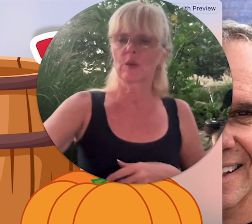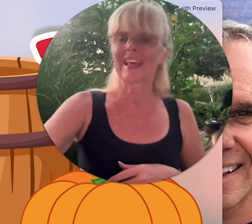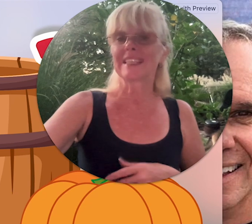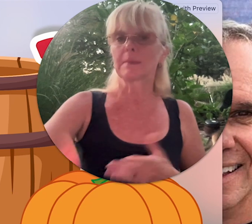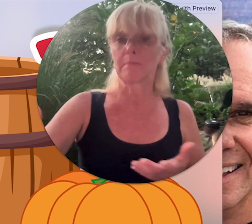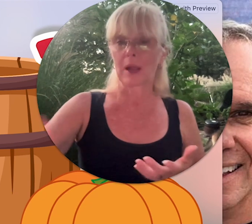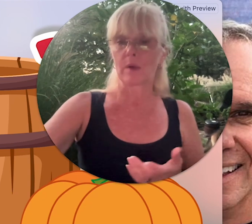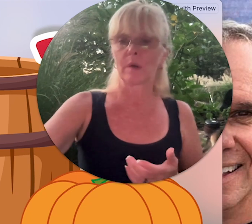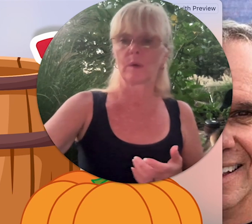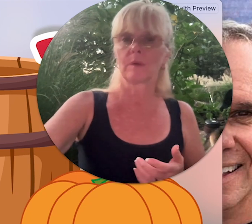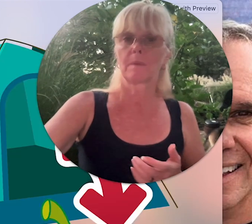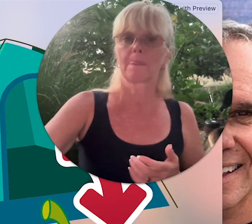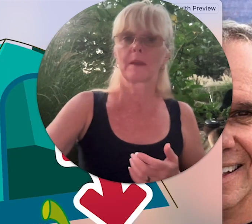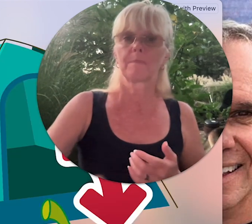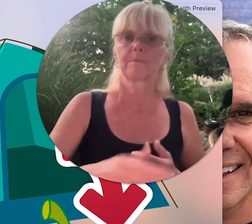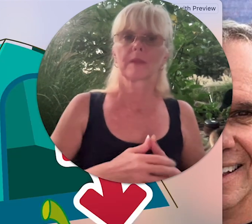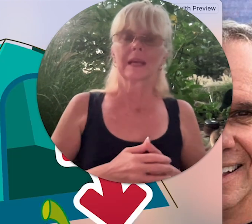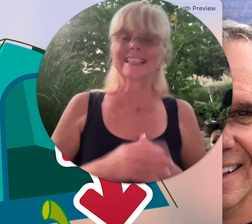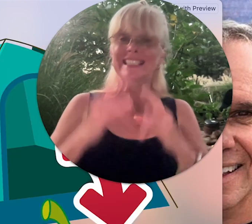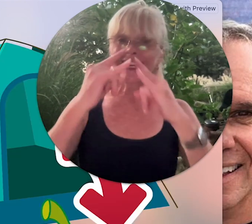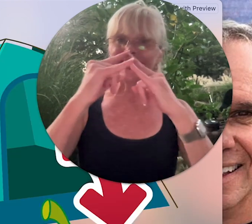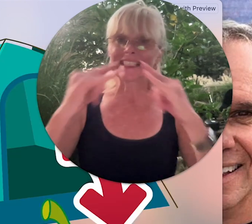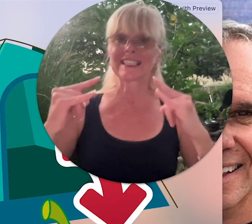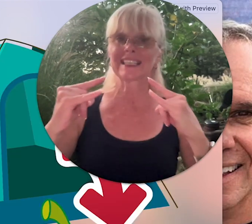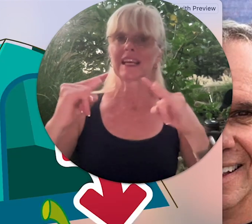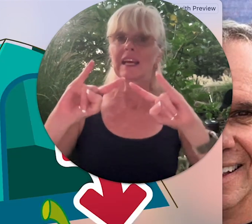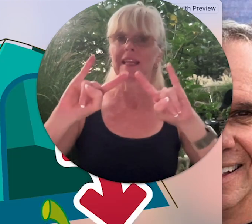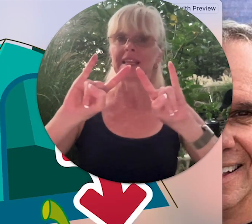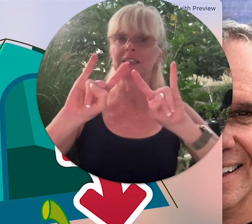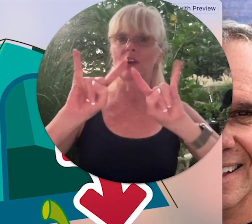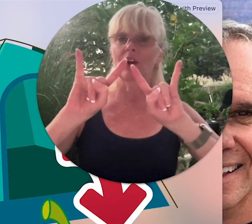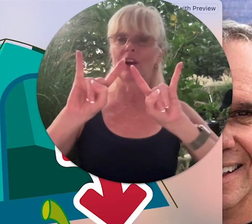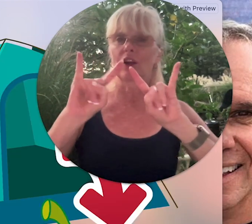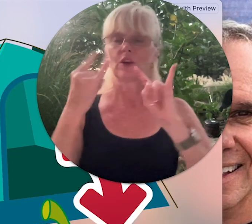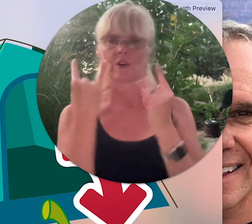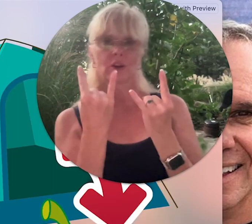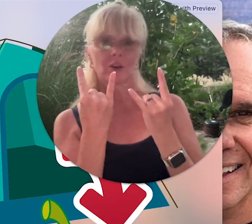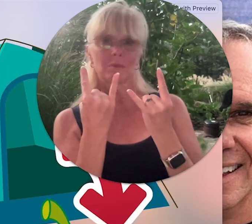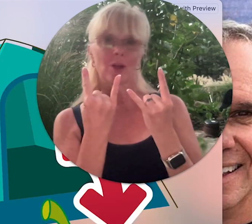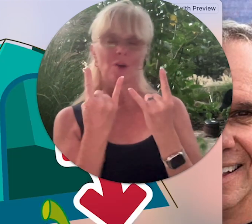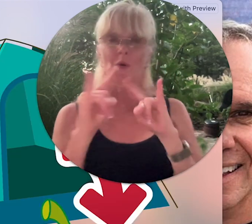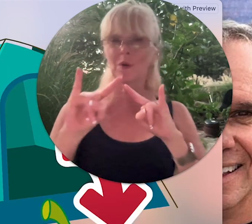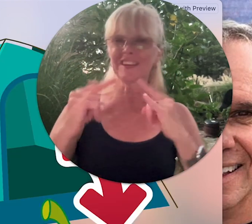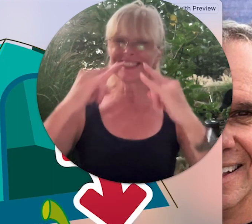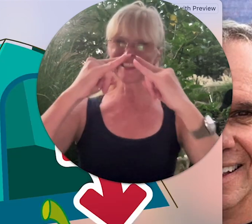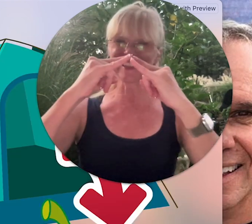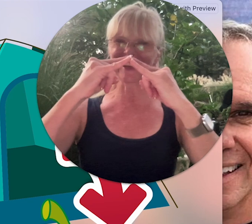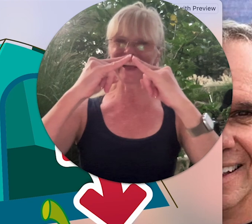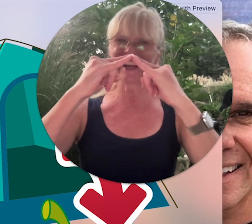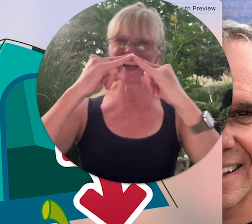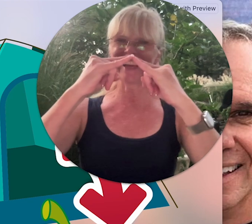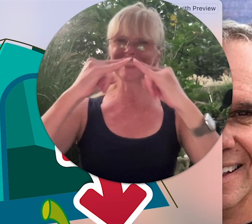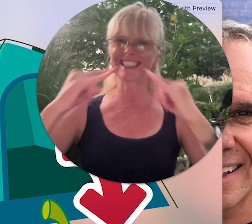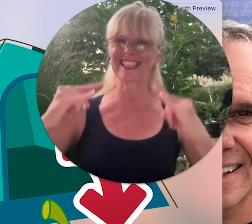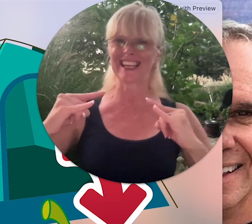that it's a barrow tent these are our hook on long horns okay and tent